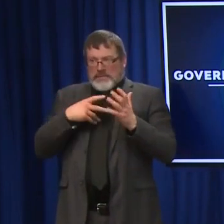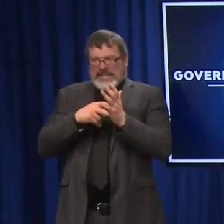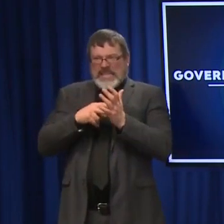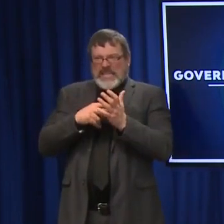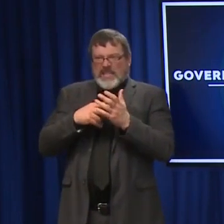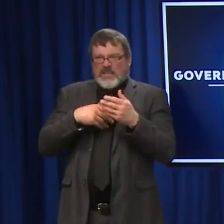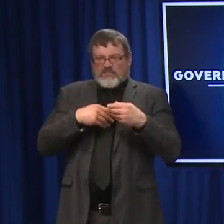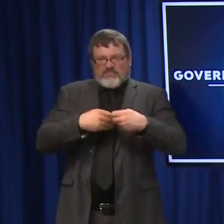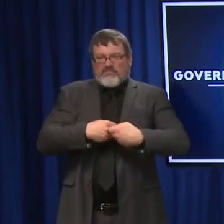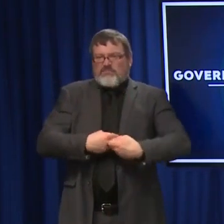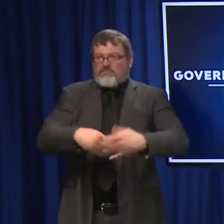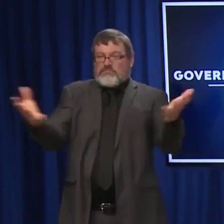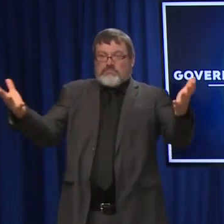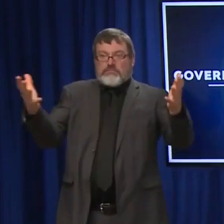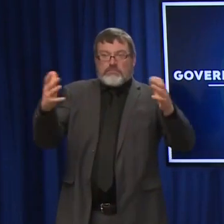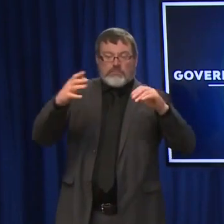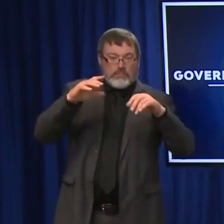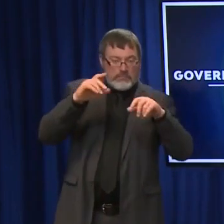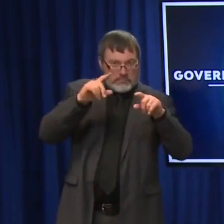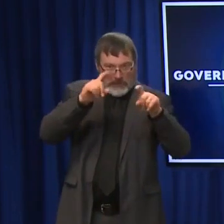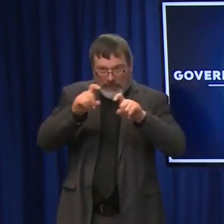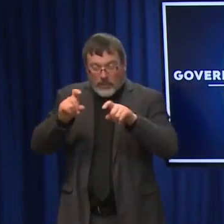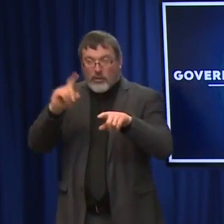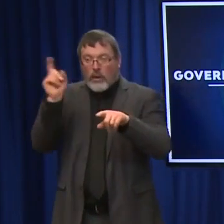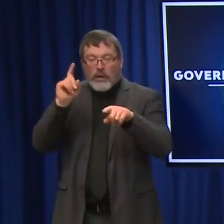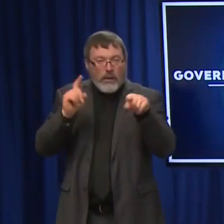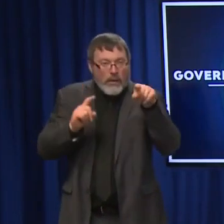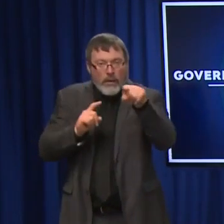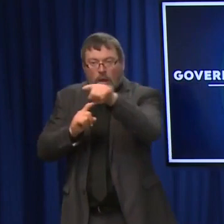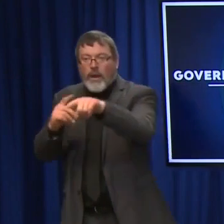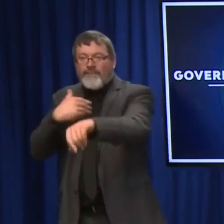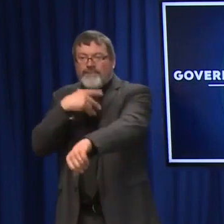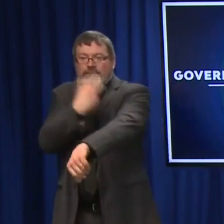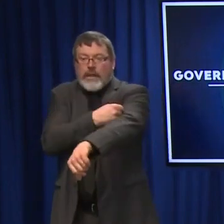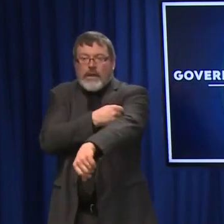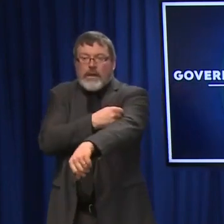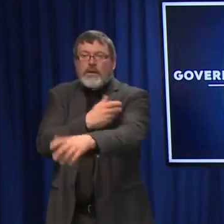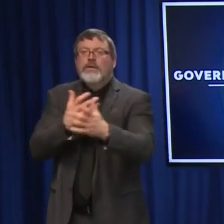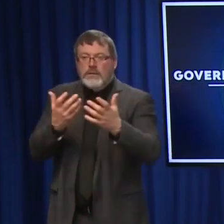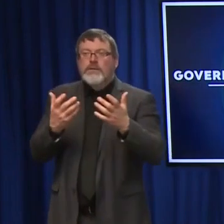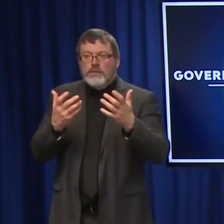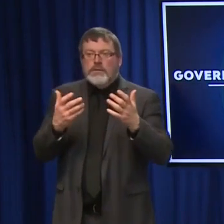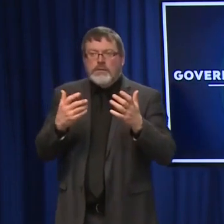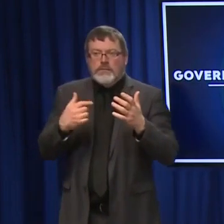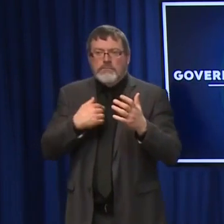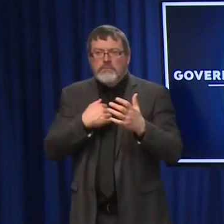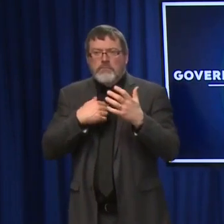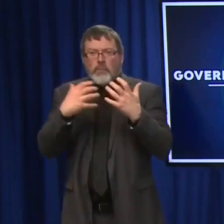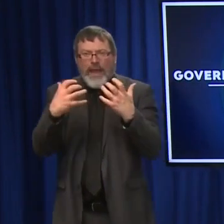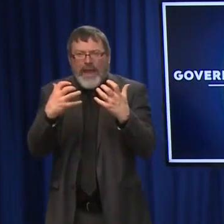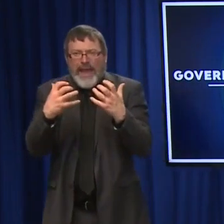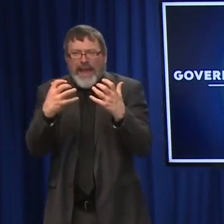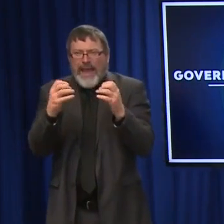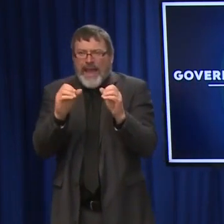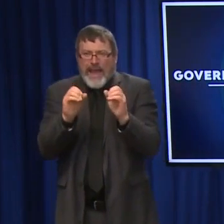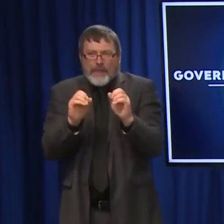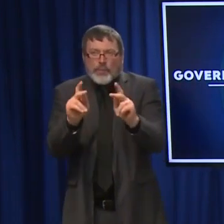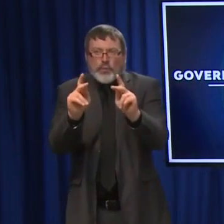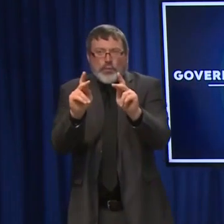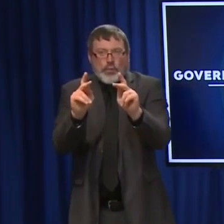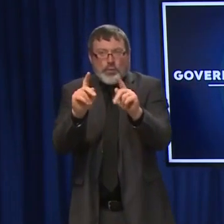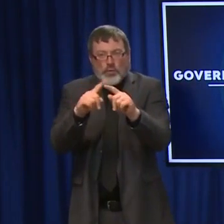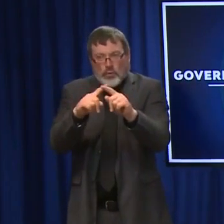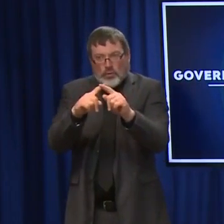we're likely going to try to maximize our health care workforce in terms of creating walk-up opportunities for individuals to get boosted or get their